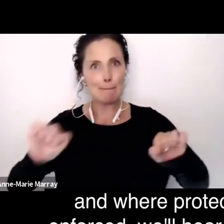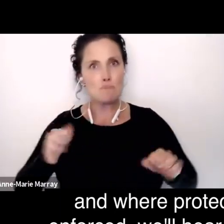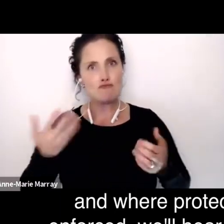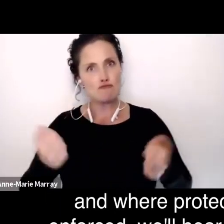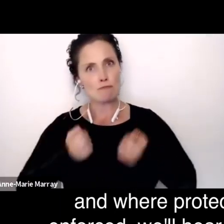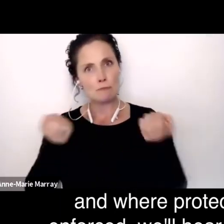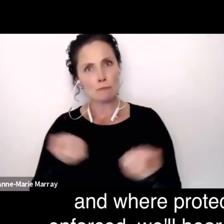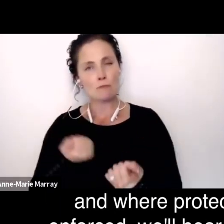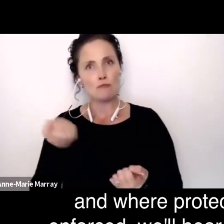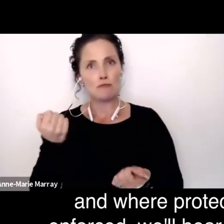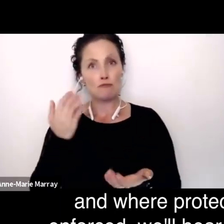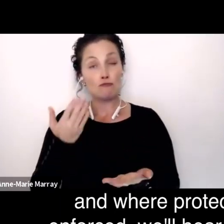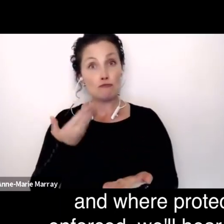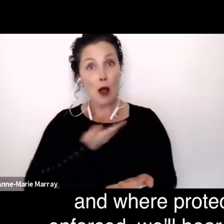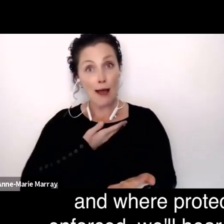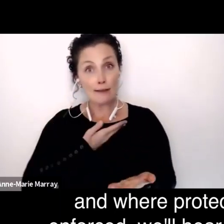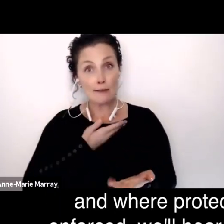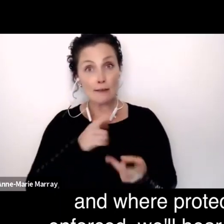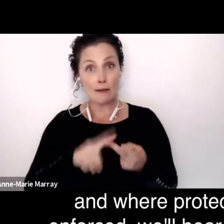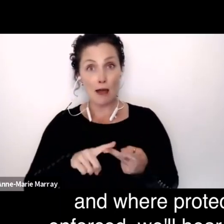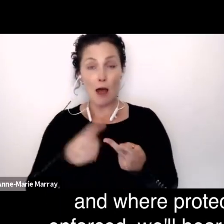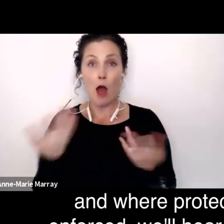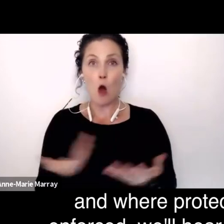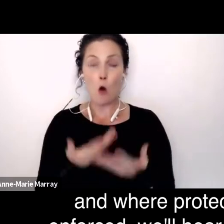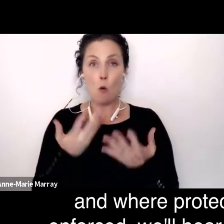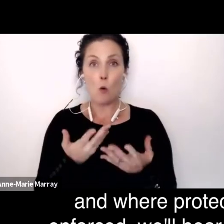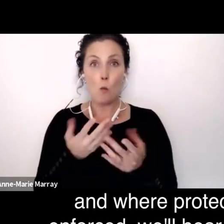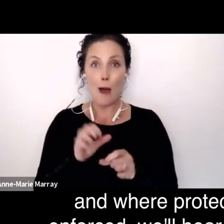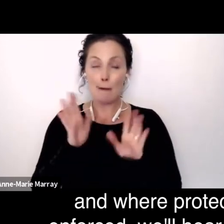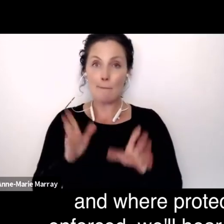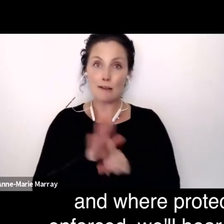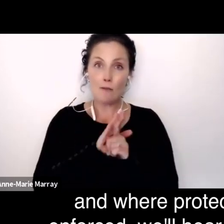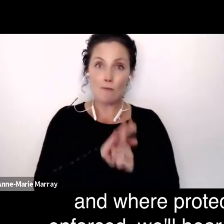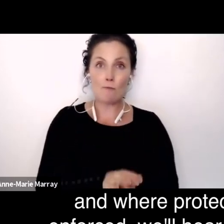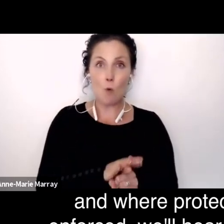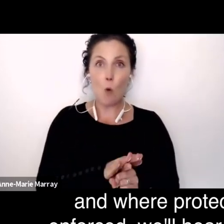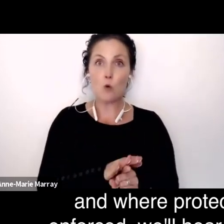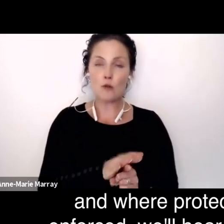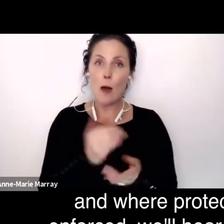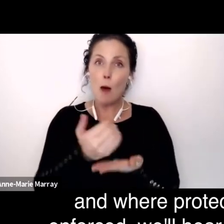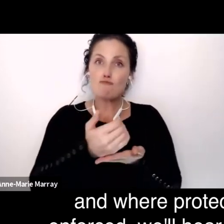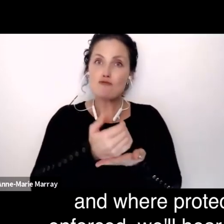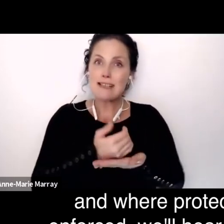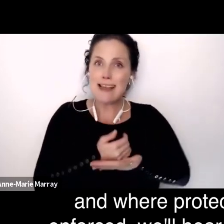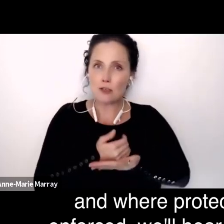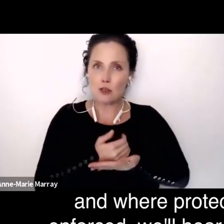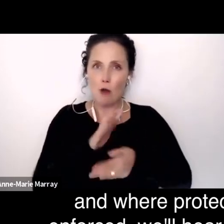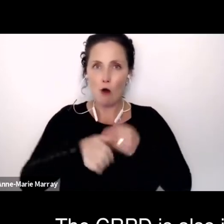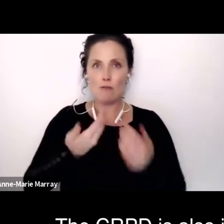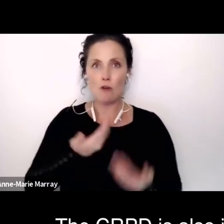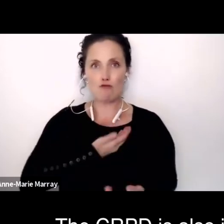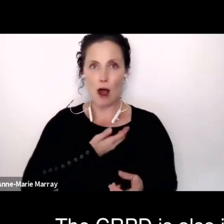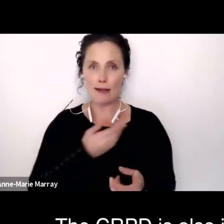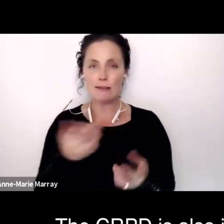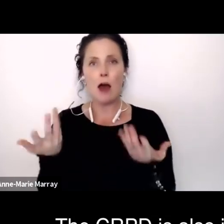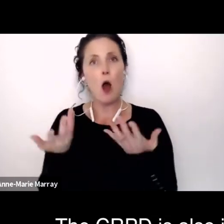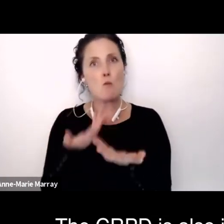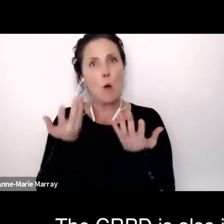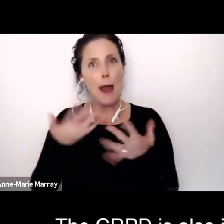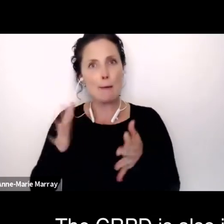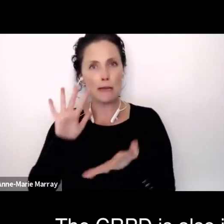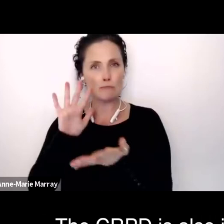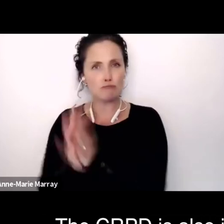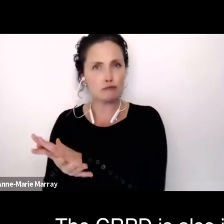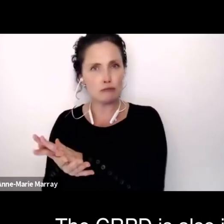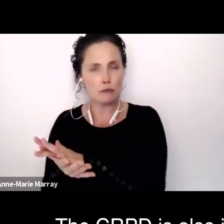violated and where protections of rights must be enforced. We'll hear more about that later, I'm sure. The CRPD is